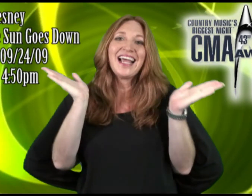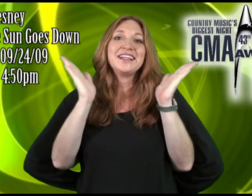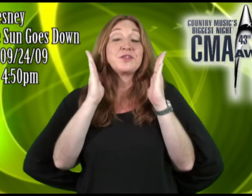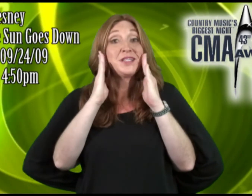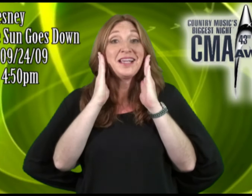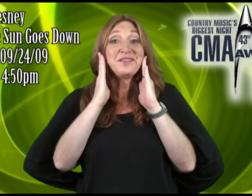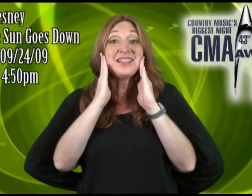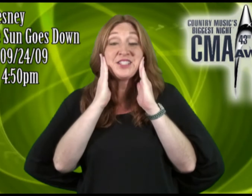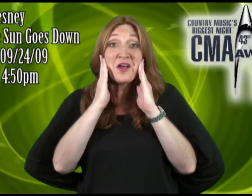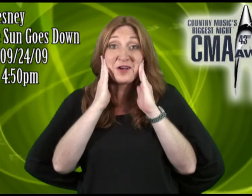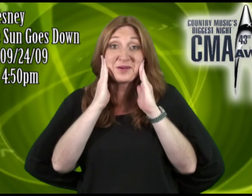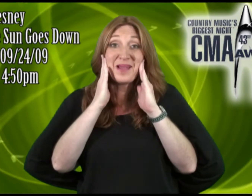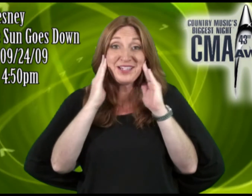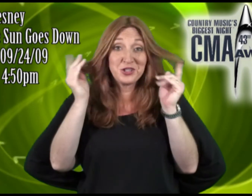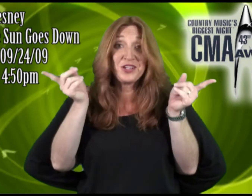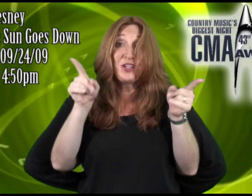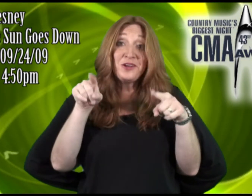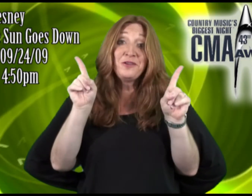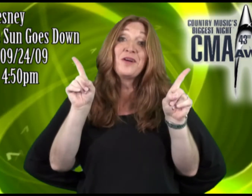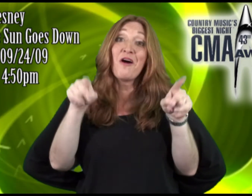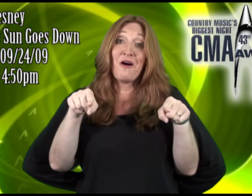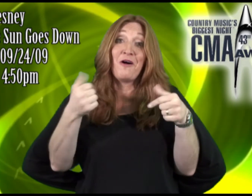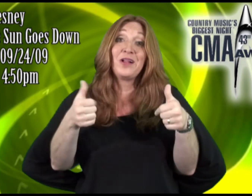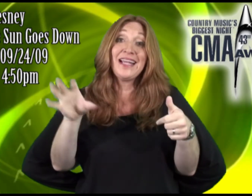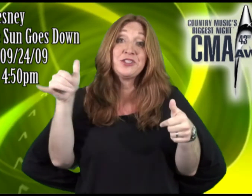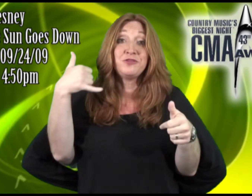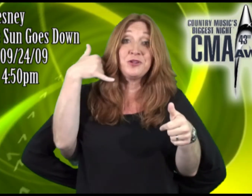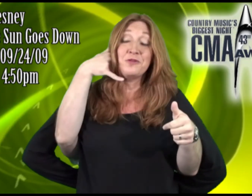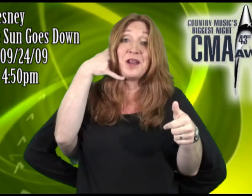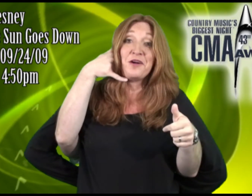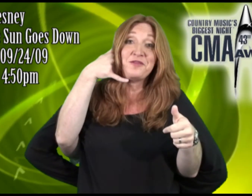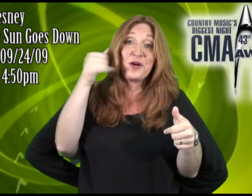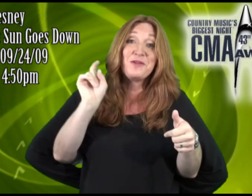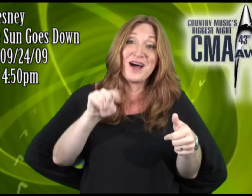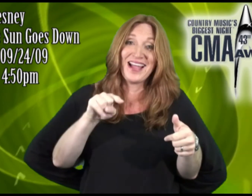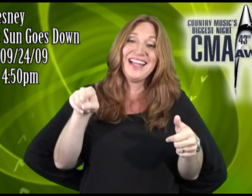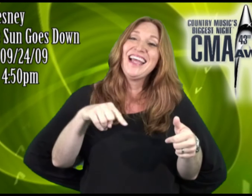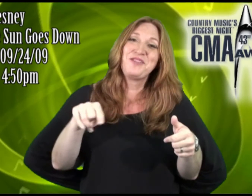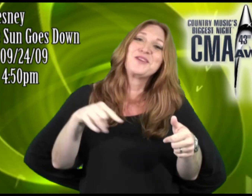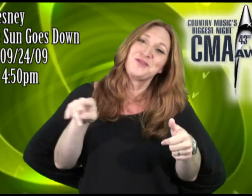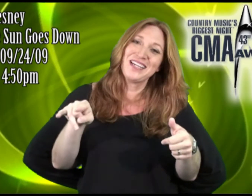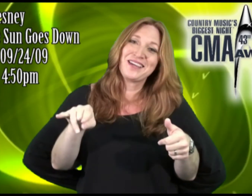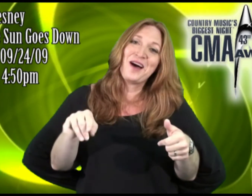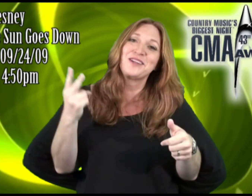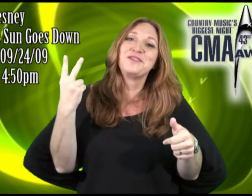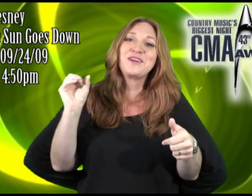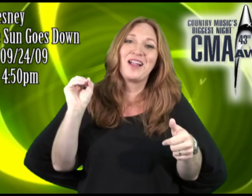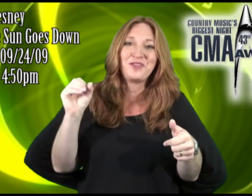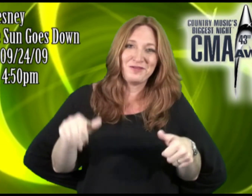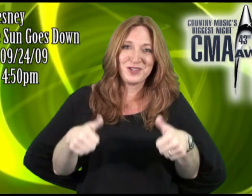So when you hear this sound, make sure you do call 8224-1 because when you call it, you'll be called down for